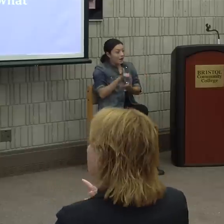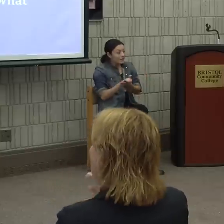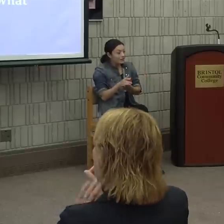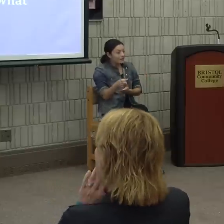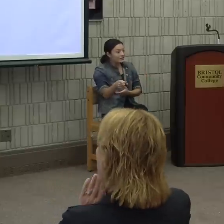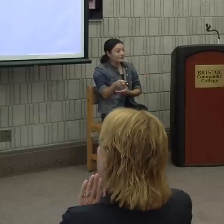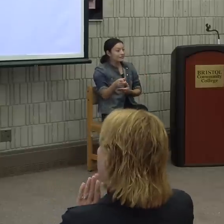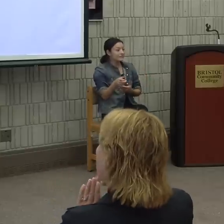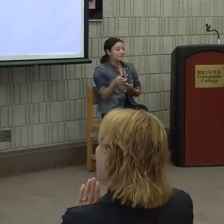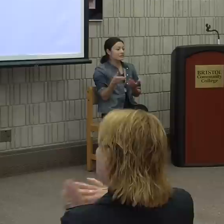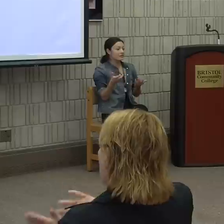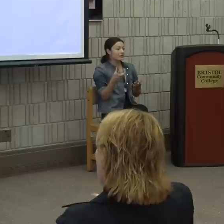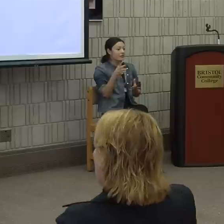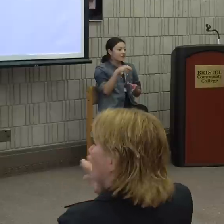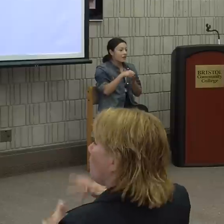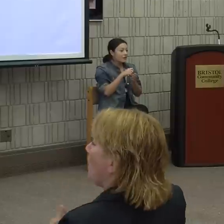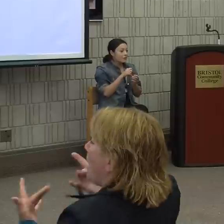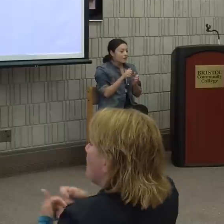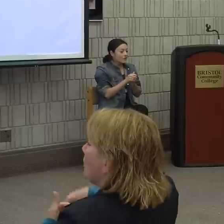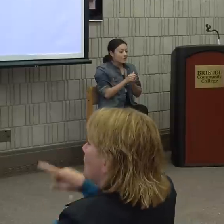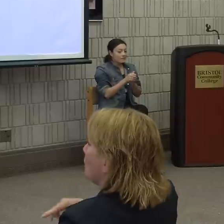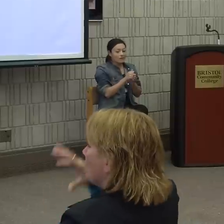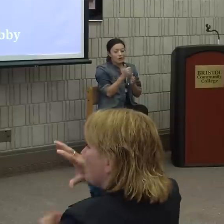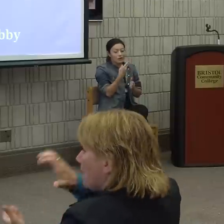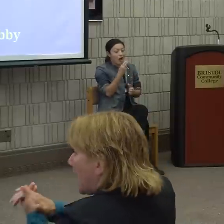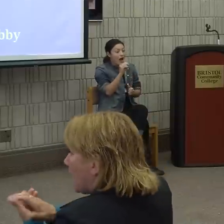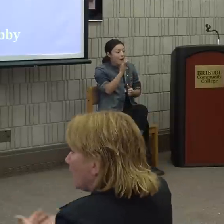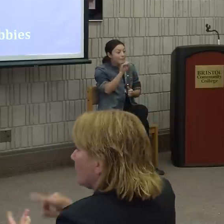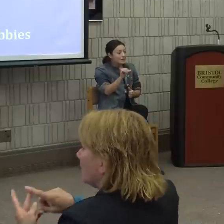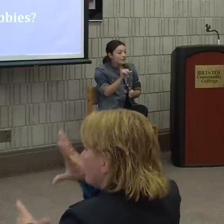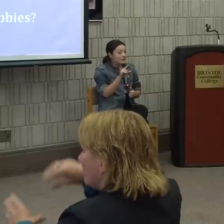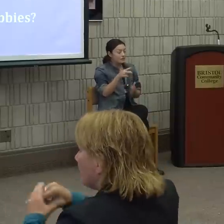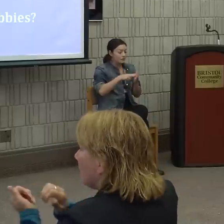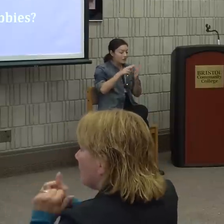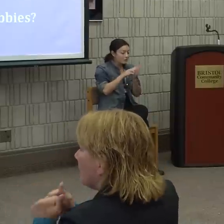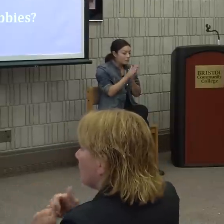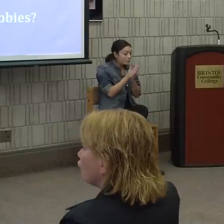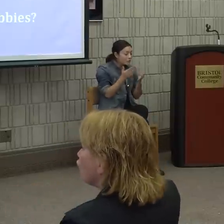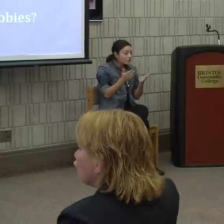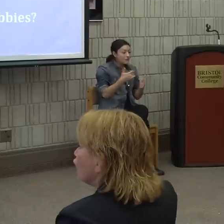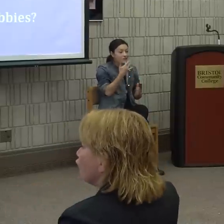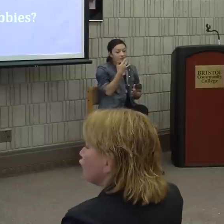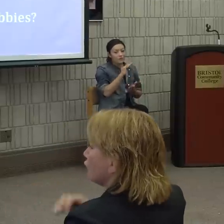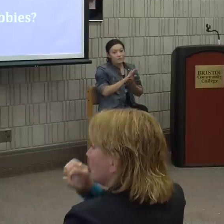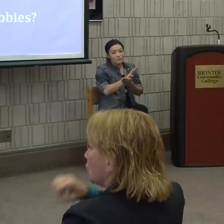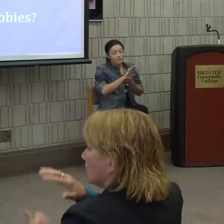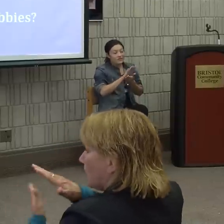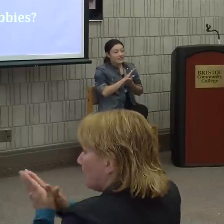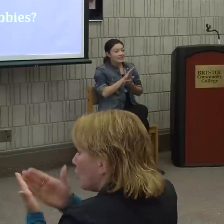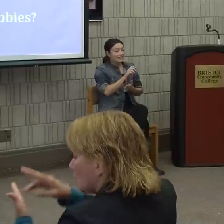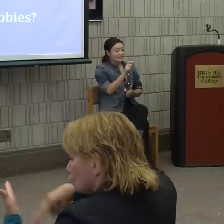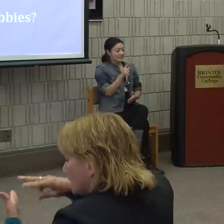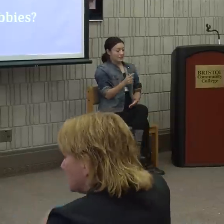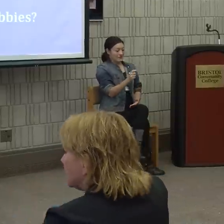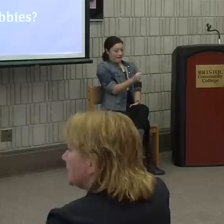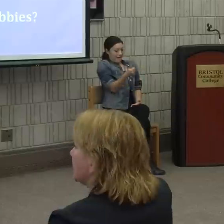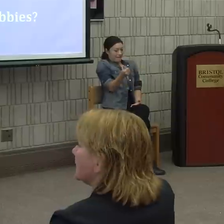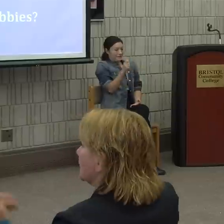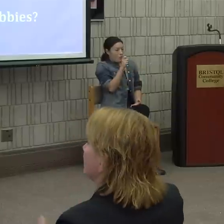into any hobbies? Are you an avid book reader? What's your favorite movie? Who are you besides a